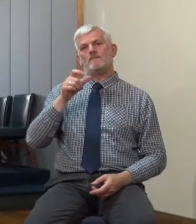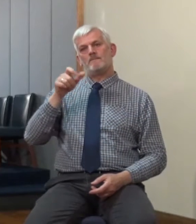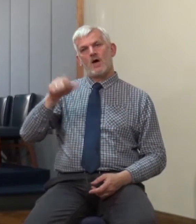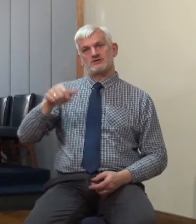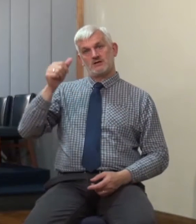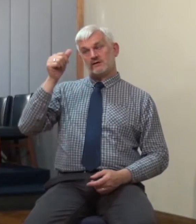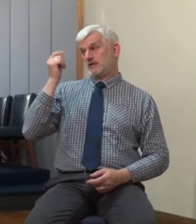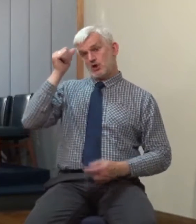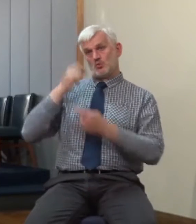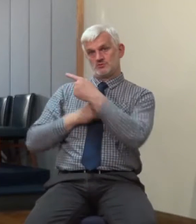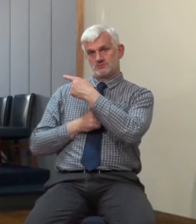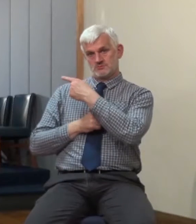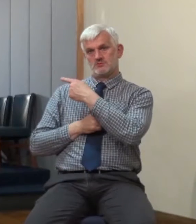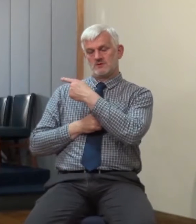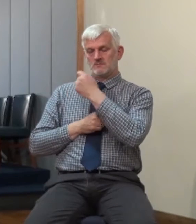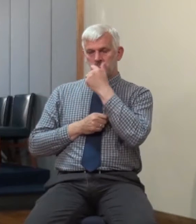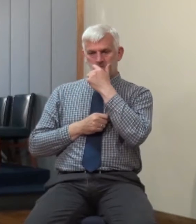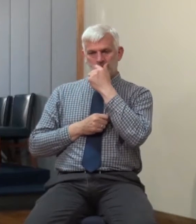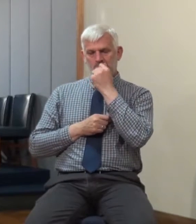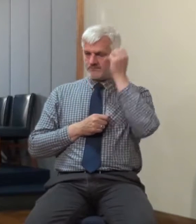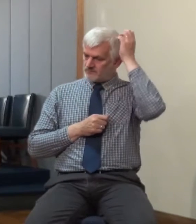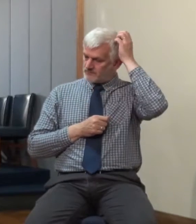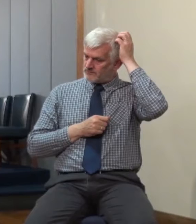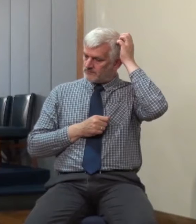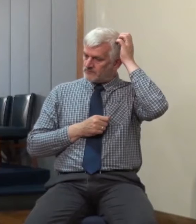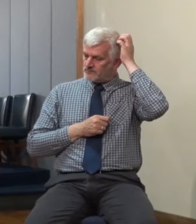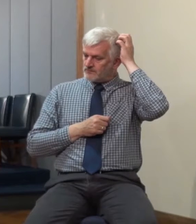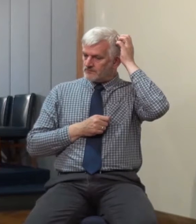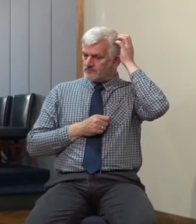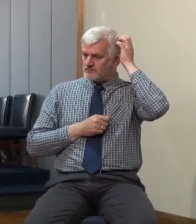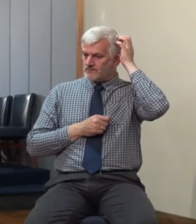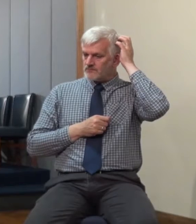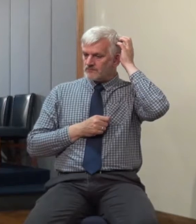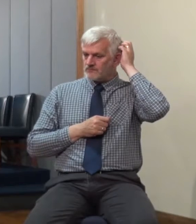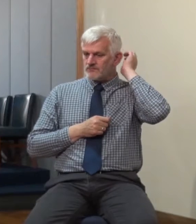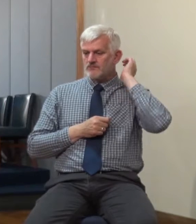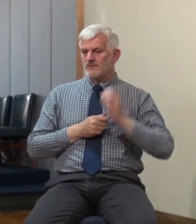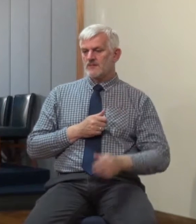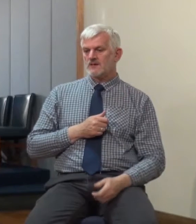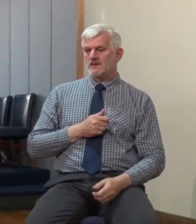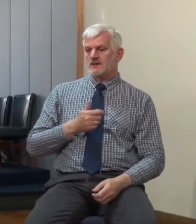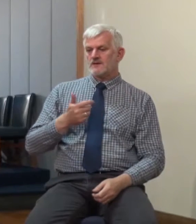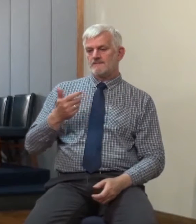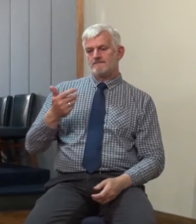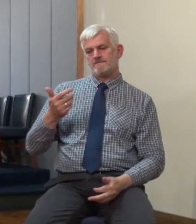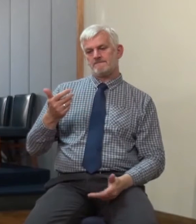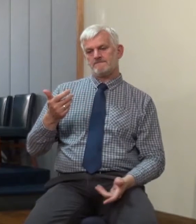of one of these ringleaders in this contemporary worship stunt in a service he held some years ago